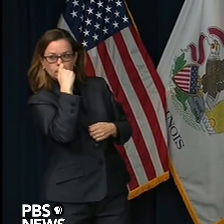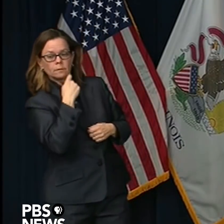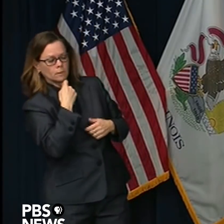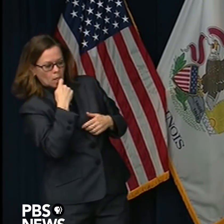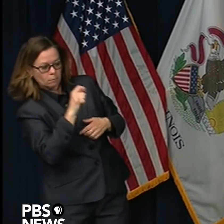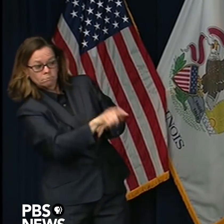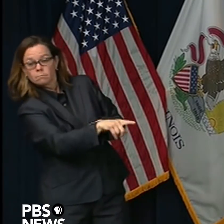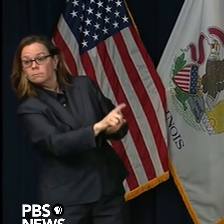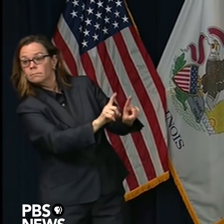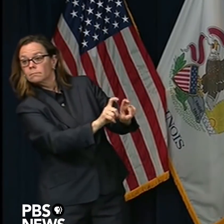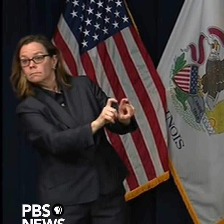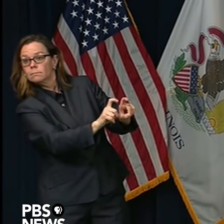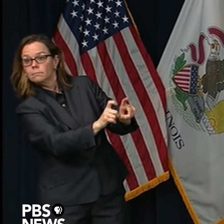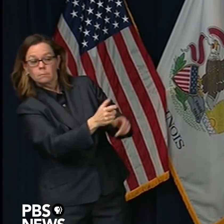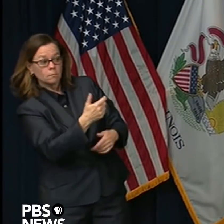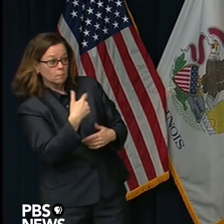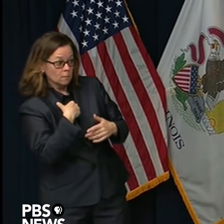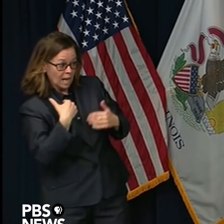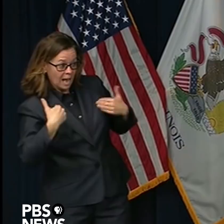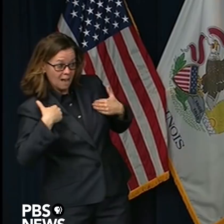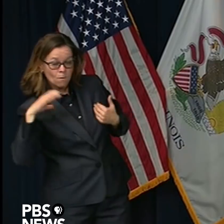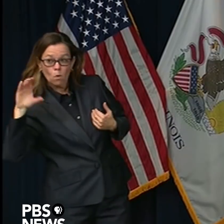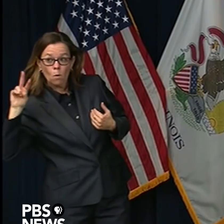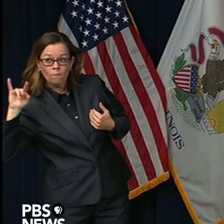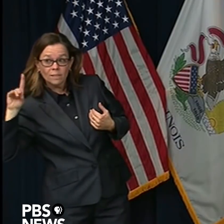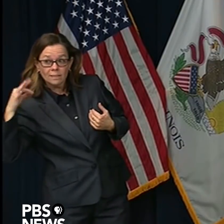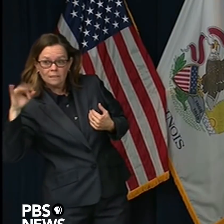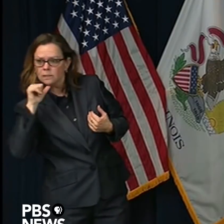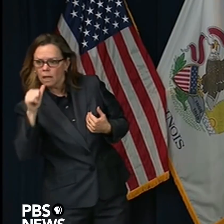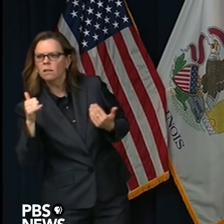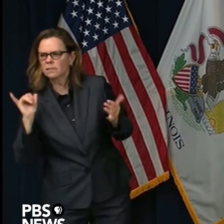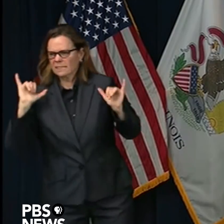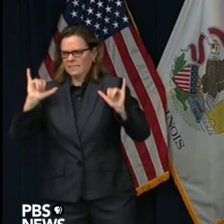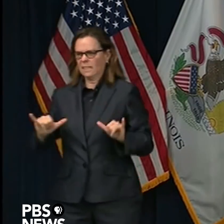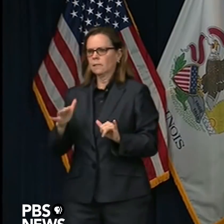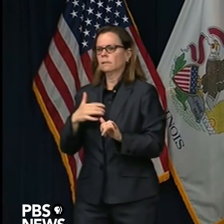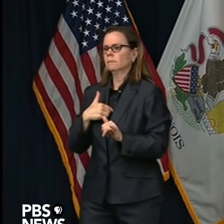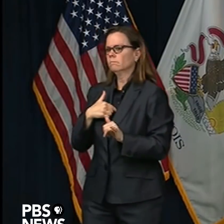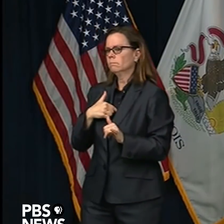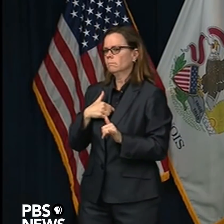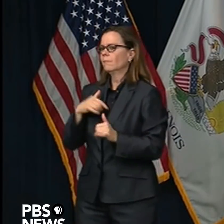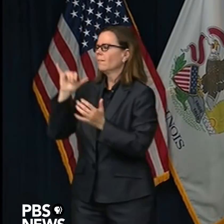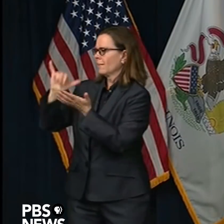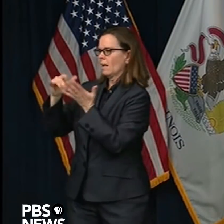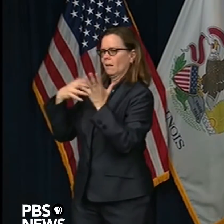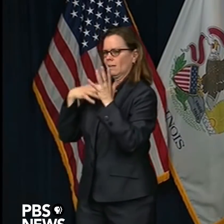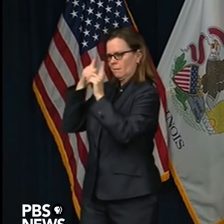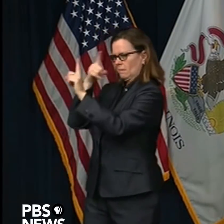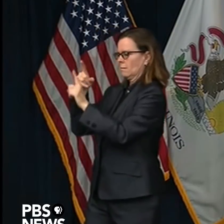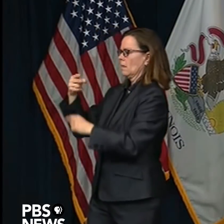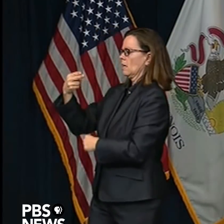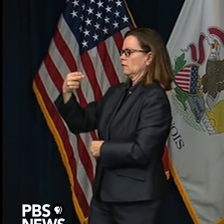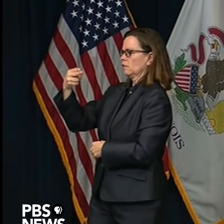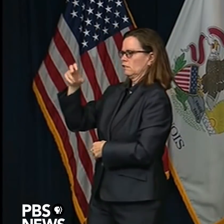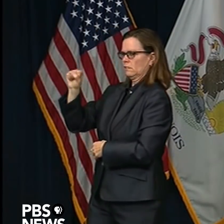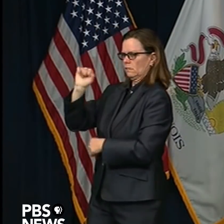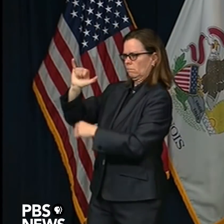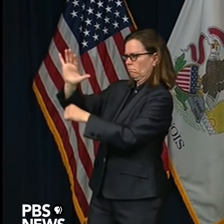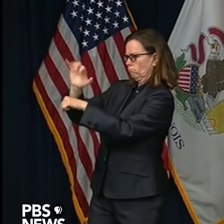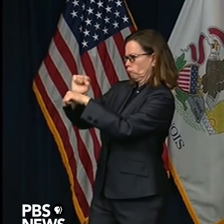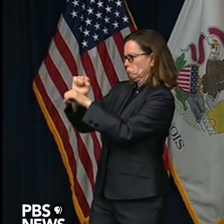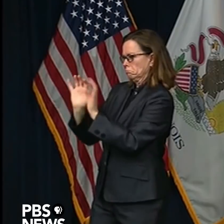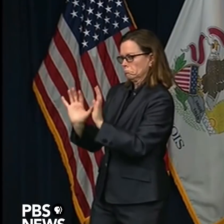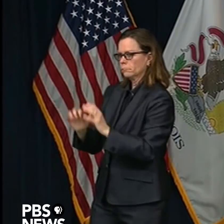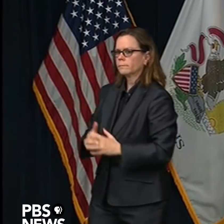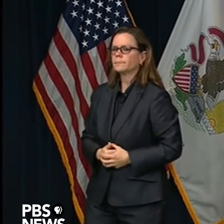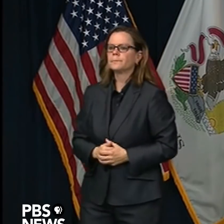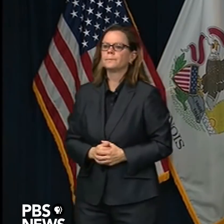about when we talk about the federal sites that HHS put up. We have a number of those sites in Illinois.